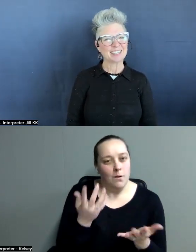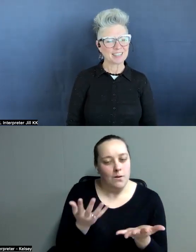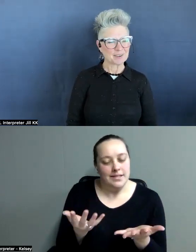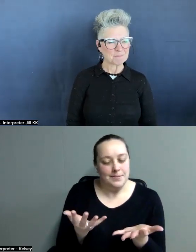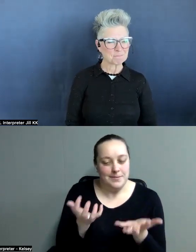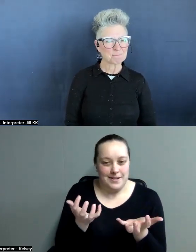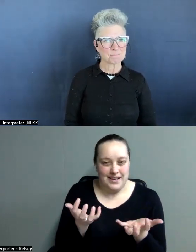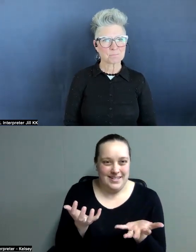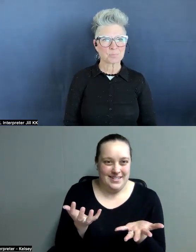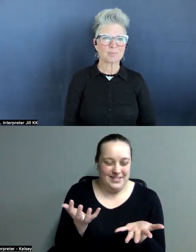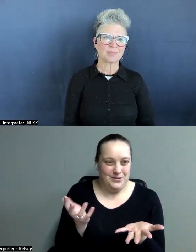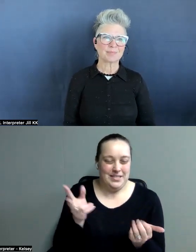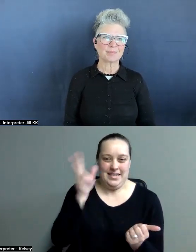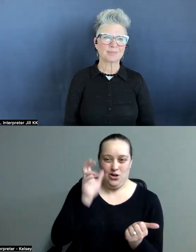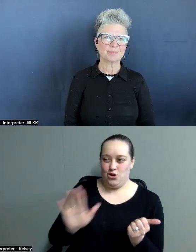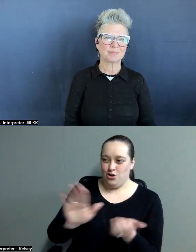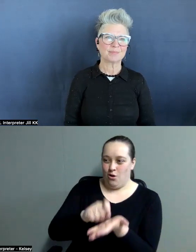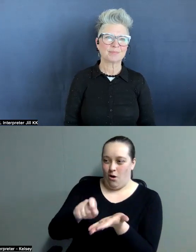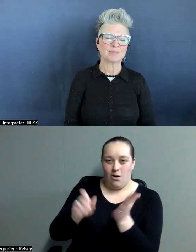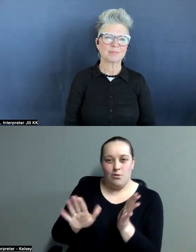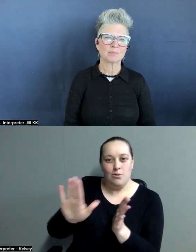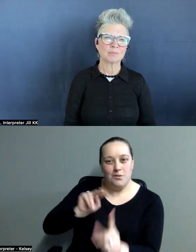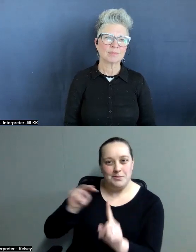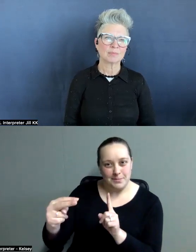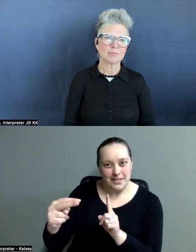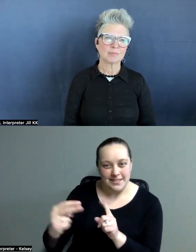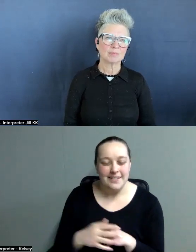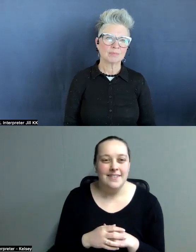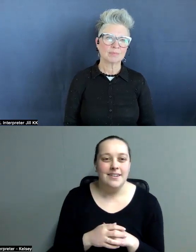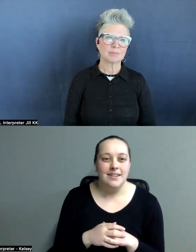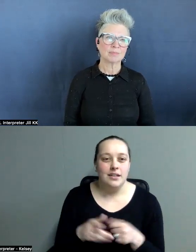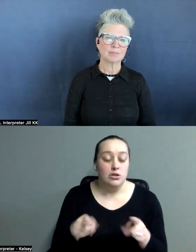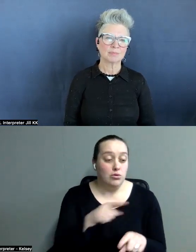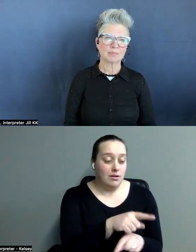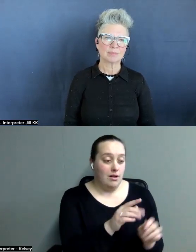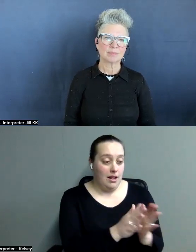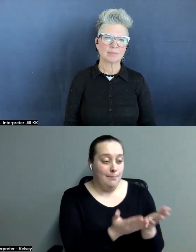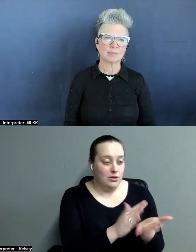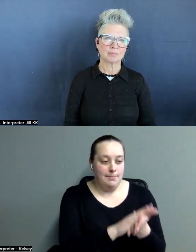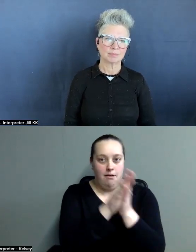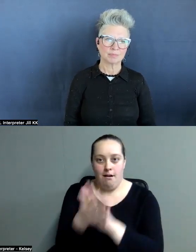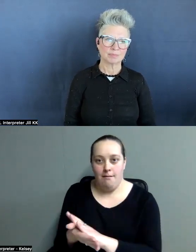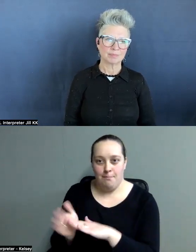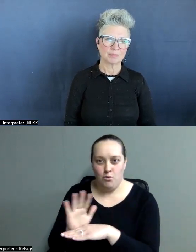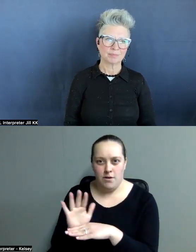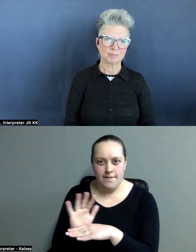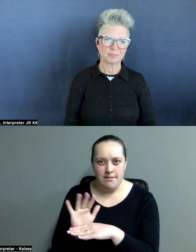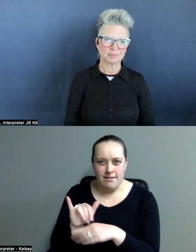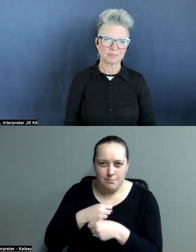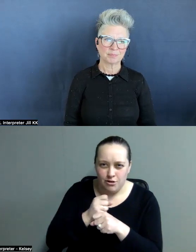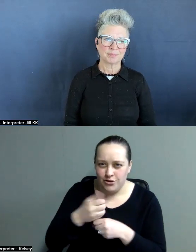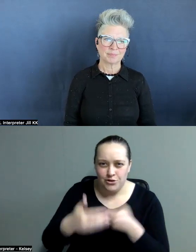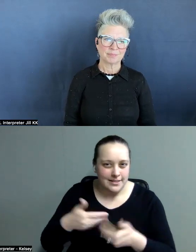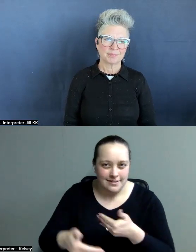from an author's perspective when the books are being made into movies. Because